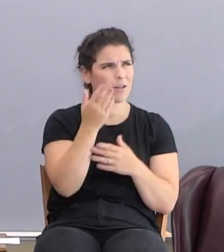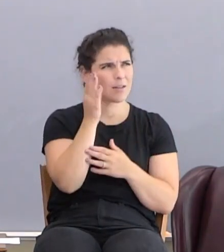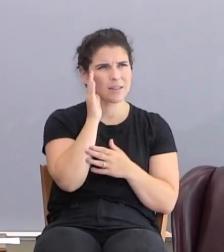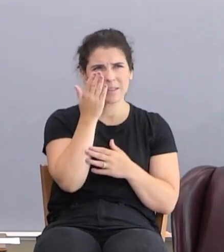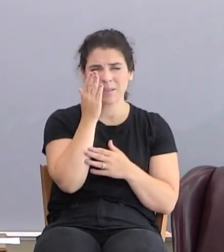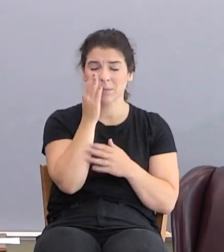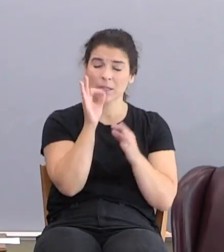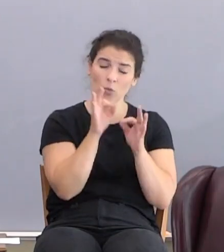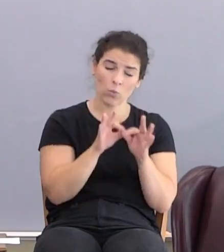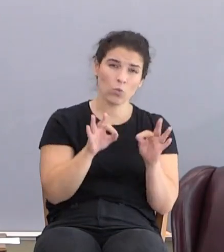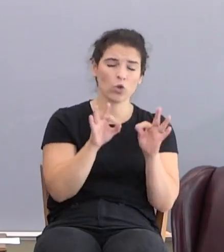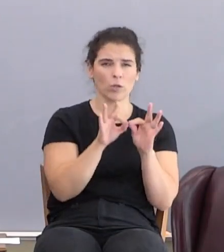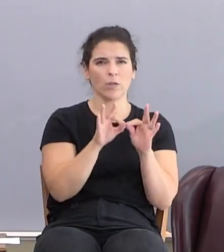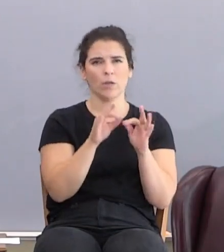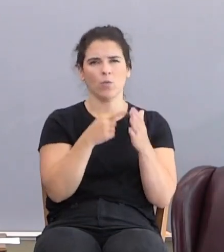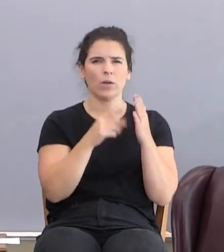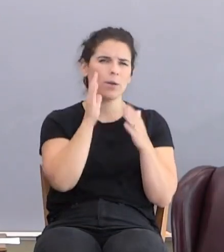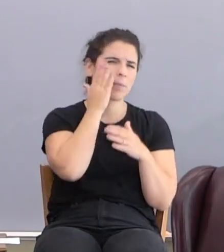worthiness